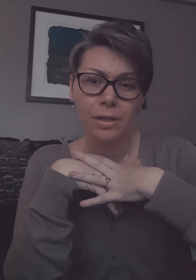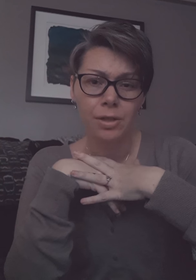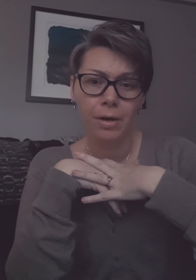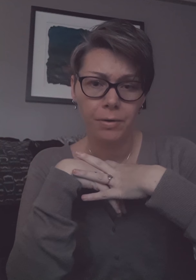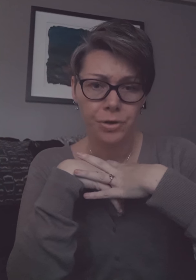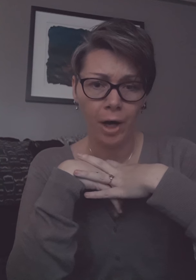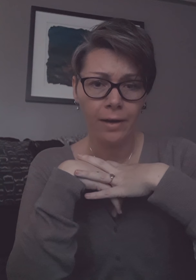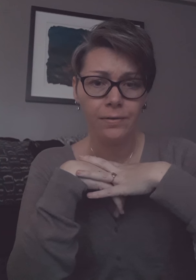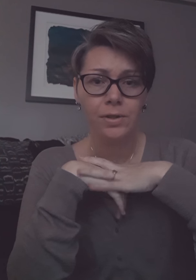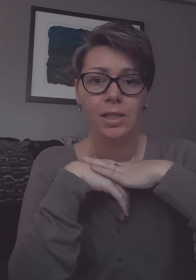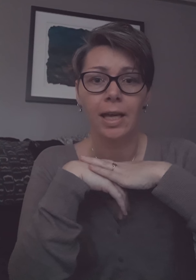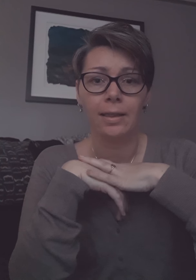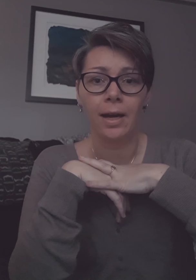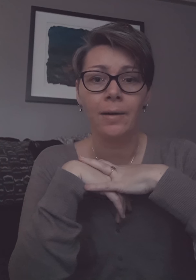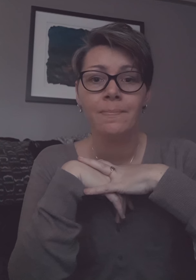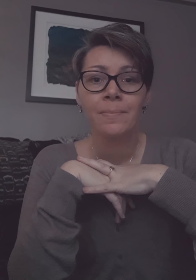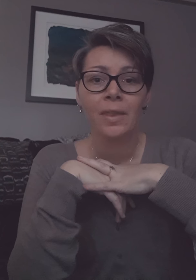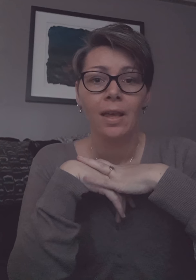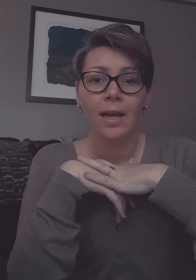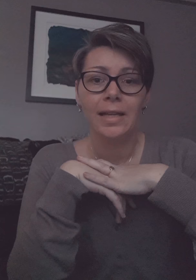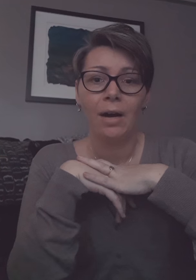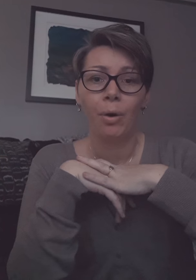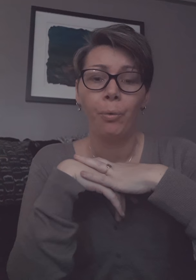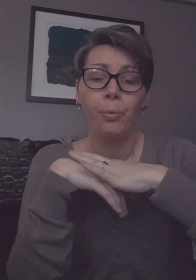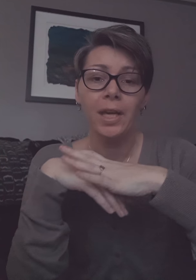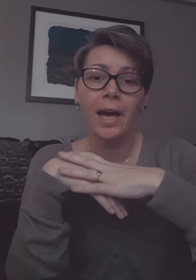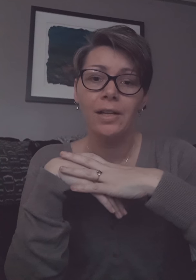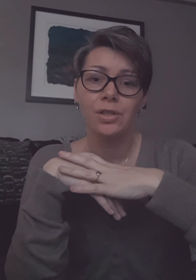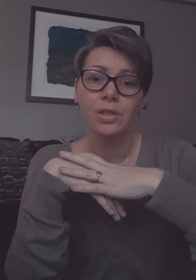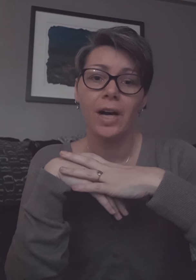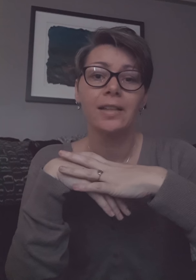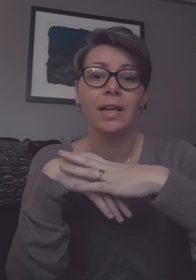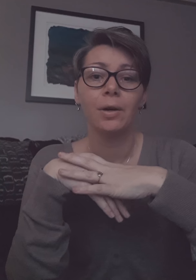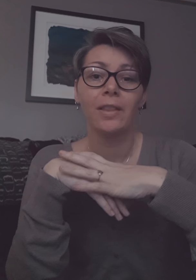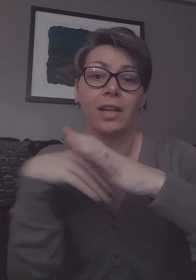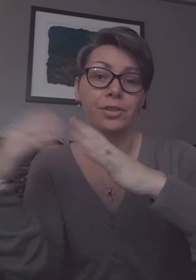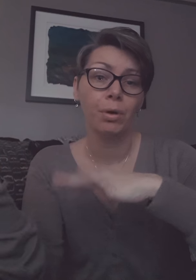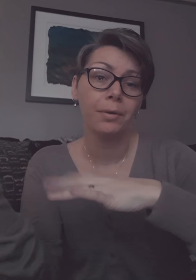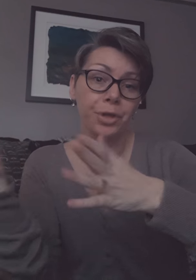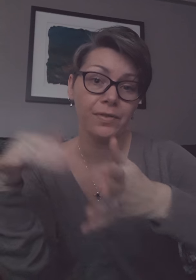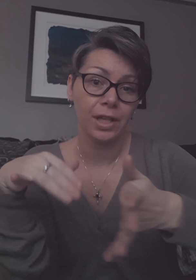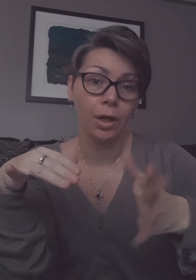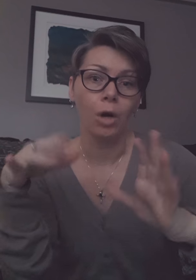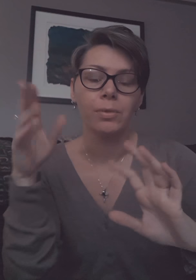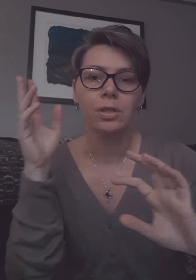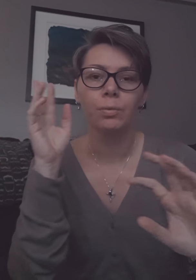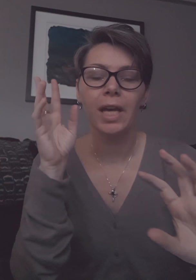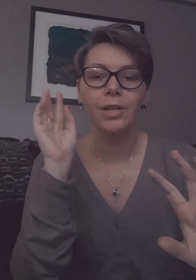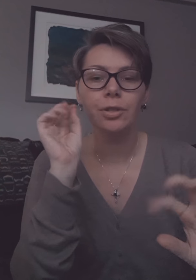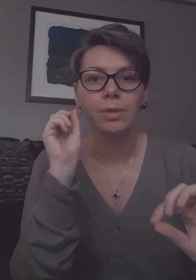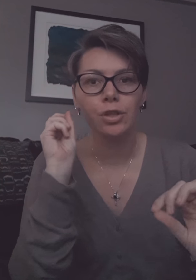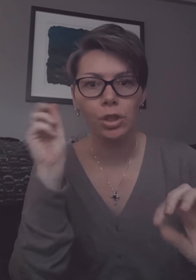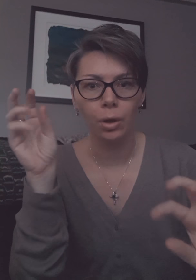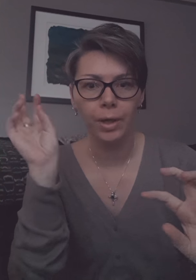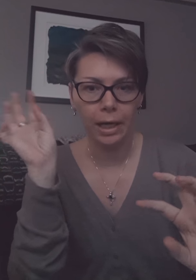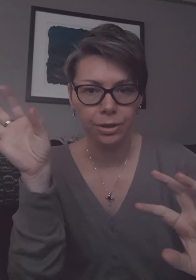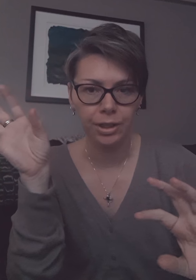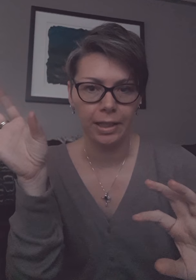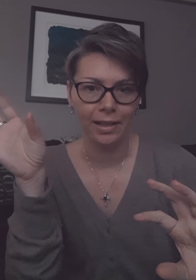a two-hour drive to get there now we had to and and then a two-hour drive to get home so we had to be so calculated